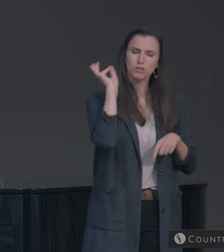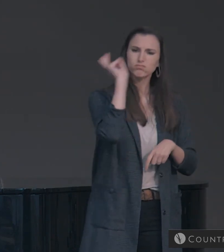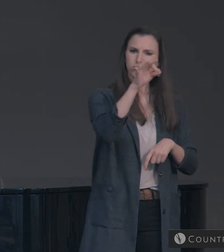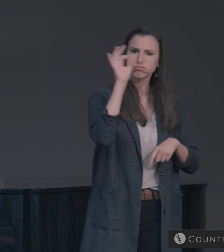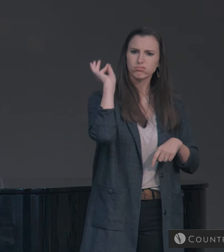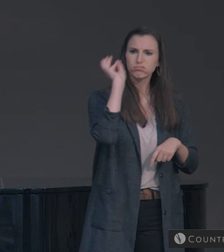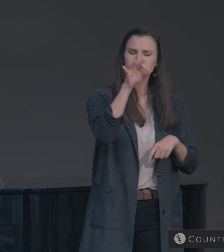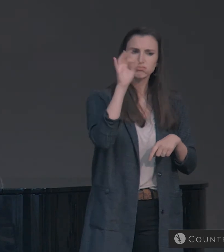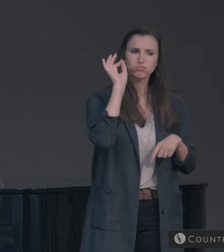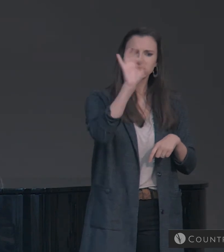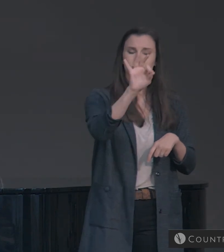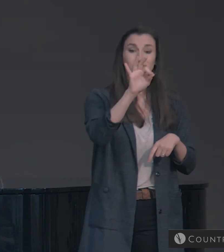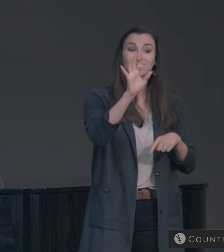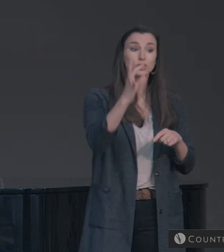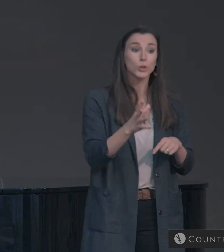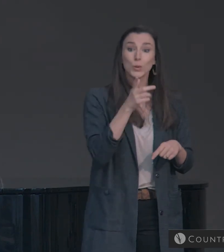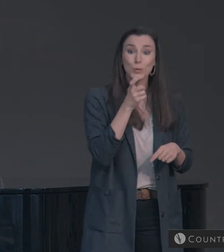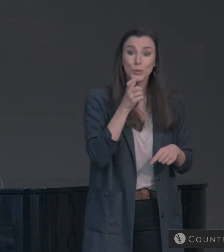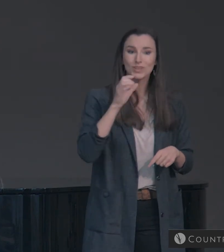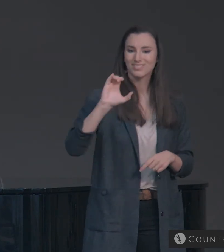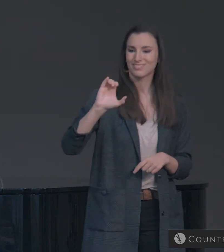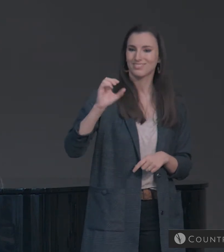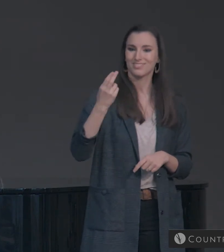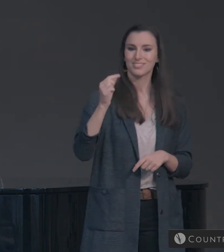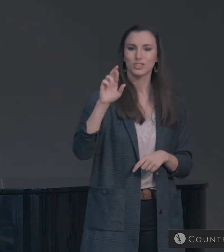by the name of Charles Spurgeon.